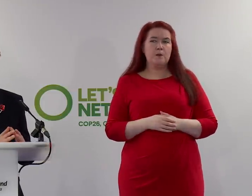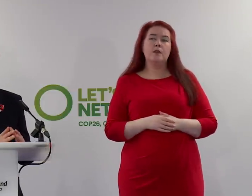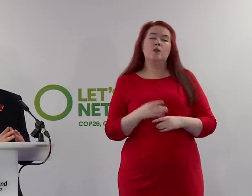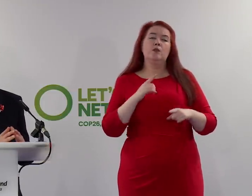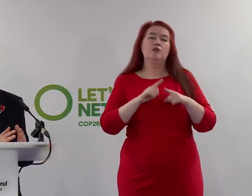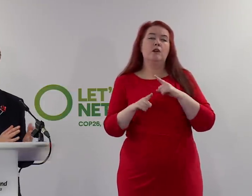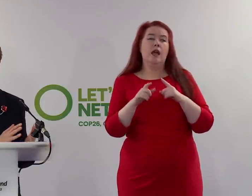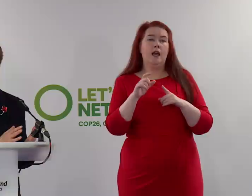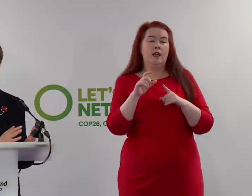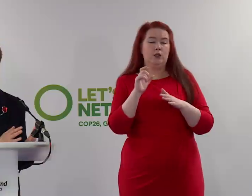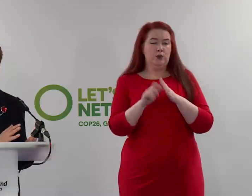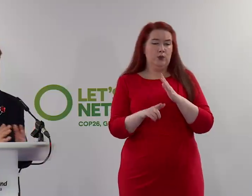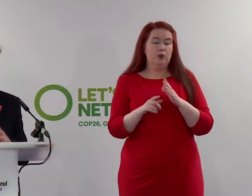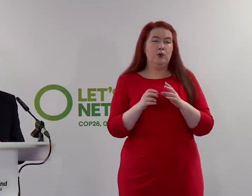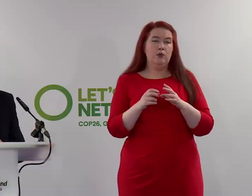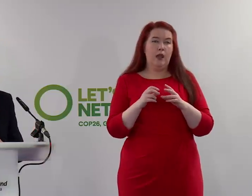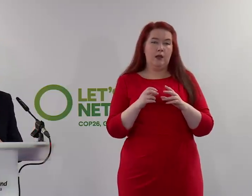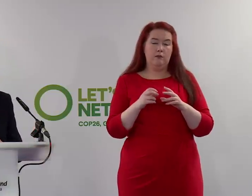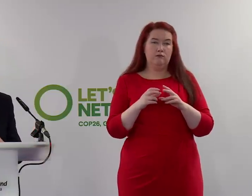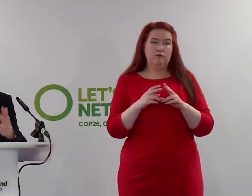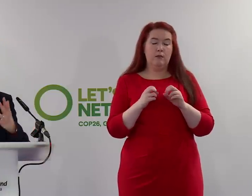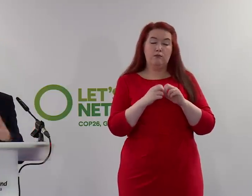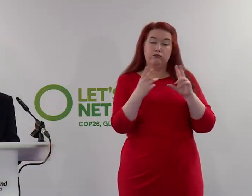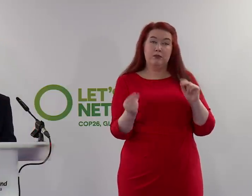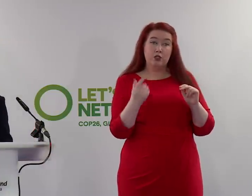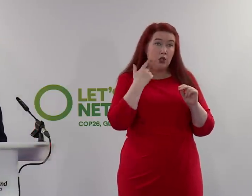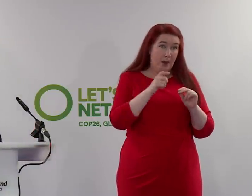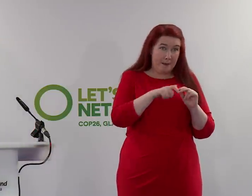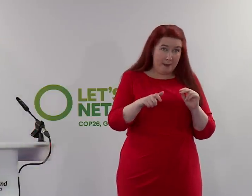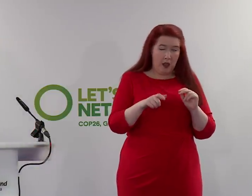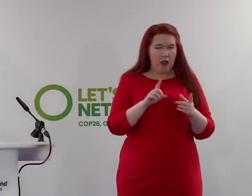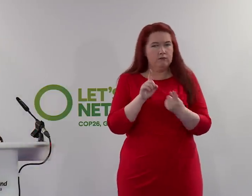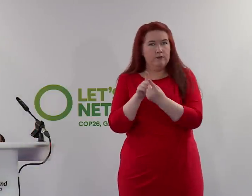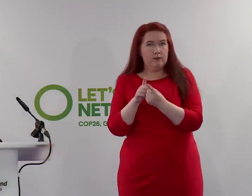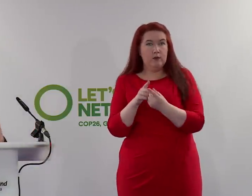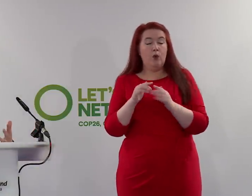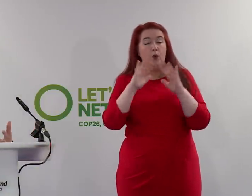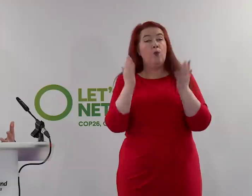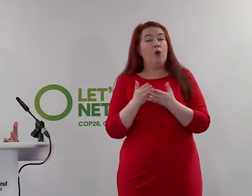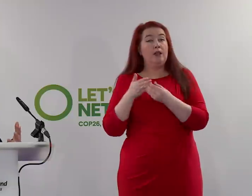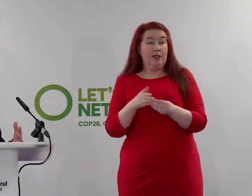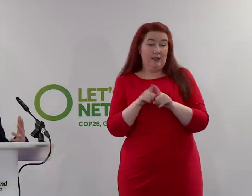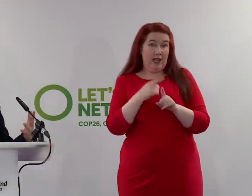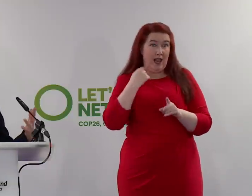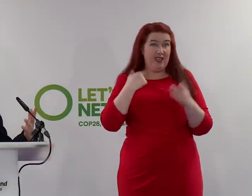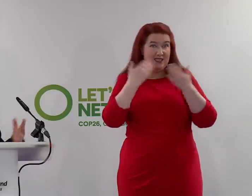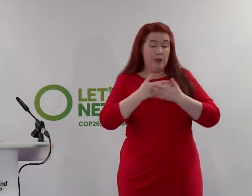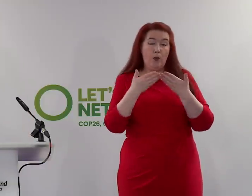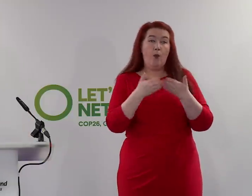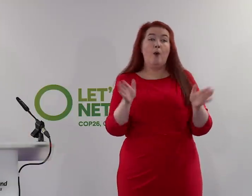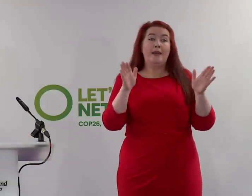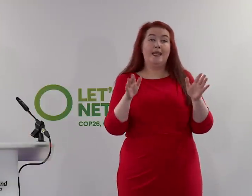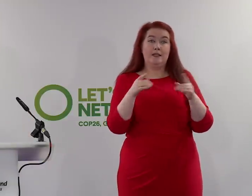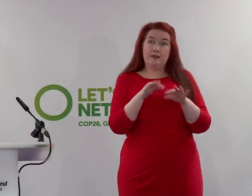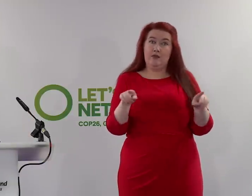to do that in terms of bridges between young people and world leaders. last night, for example, I was at the opening ceremony, which was the first in